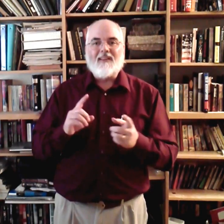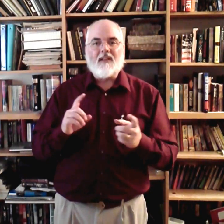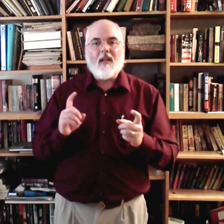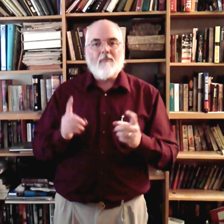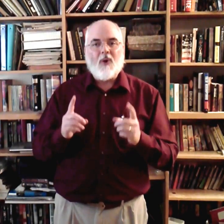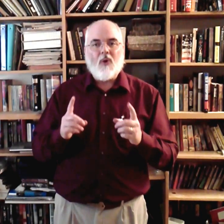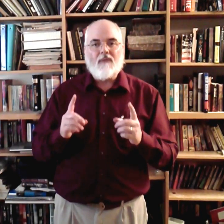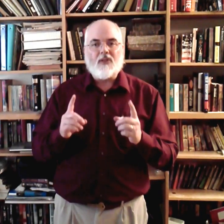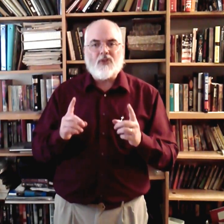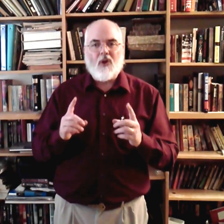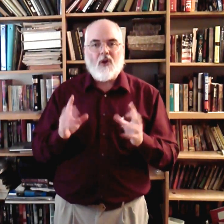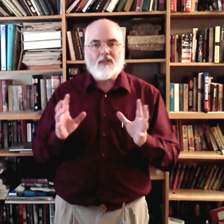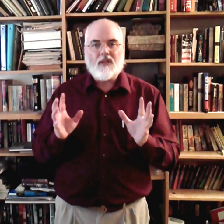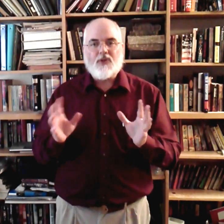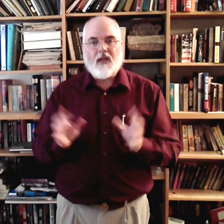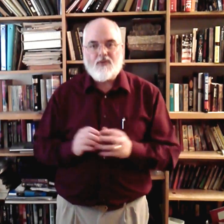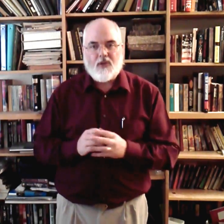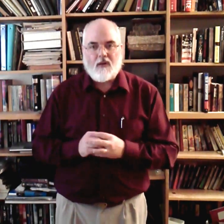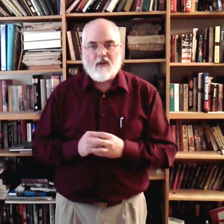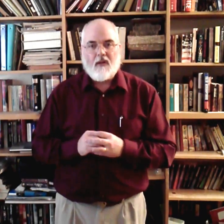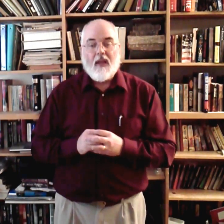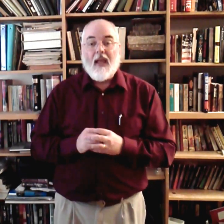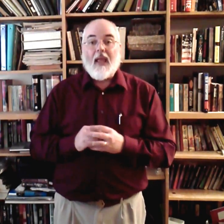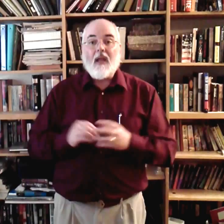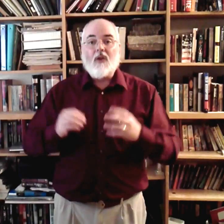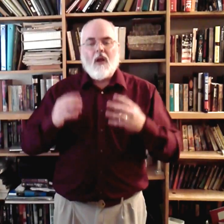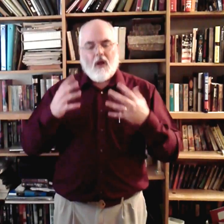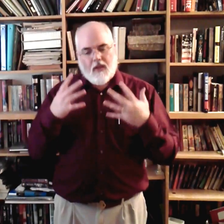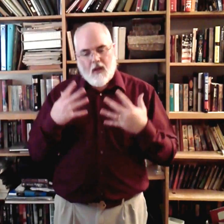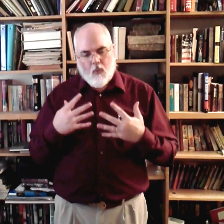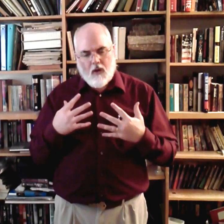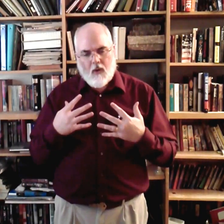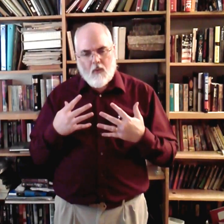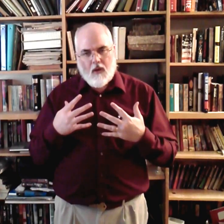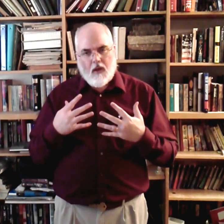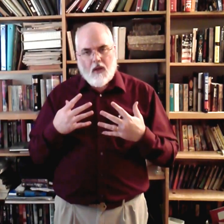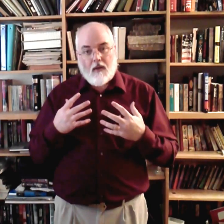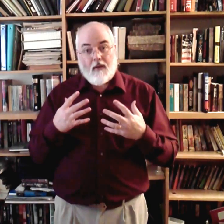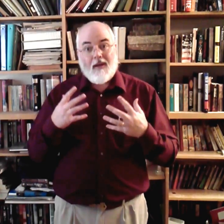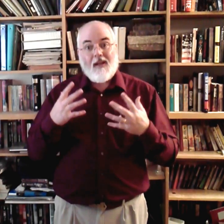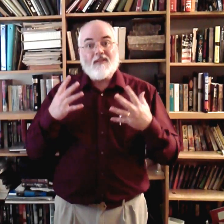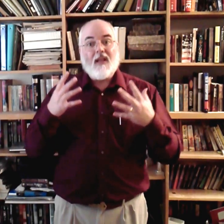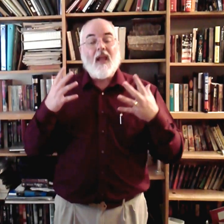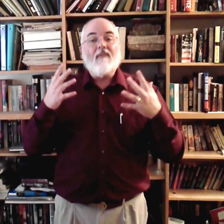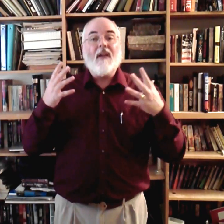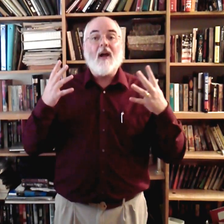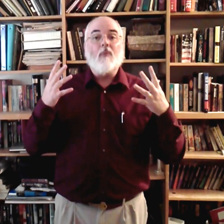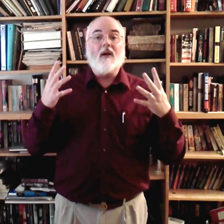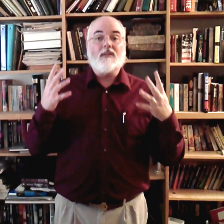tempo of the song is going to change here. And, that woe needs to have the eyebrows up.